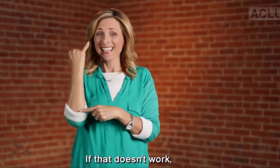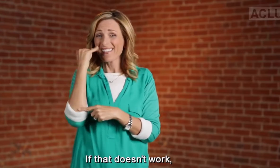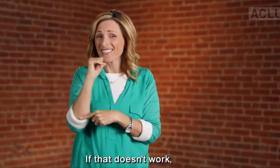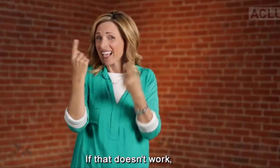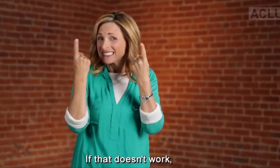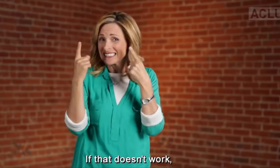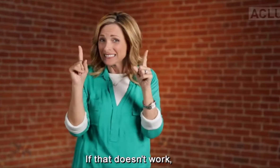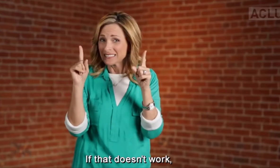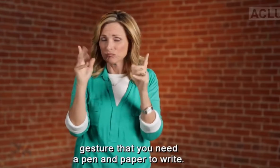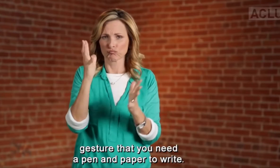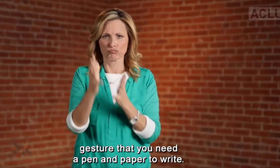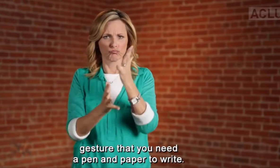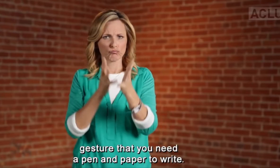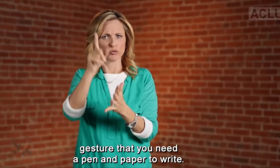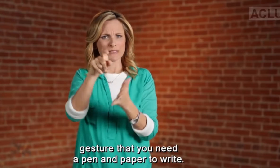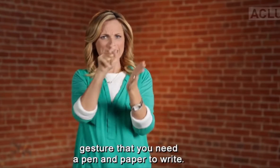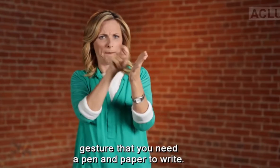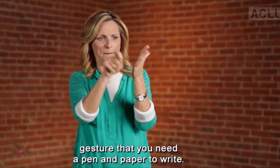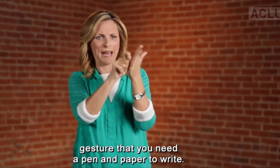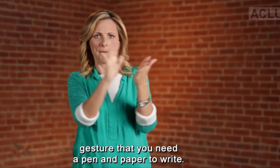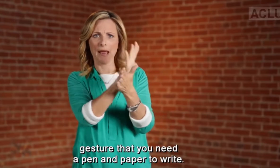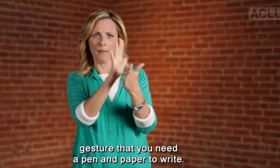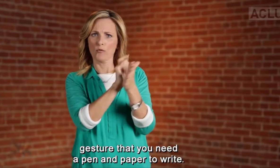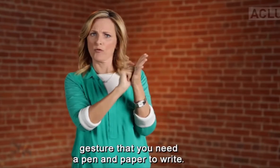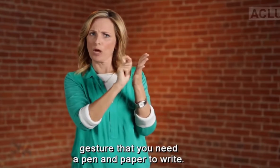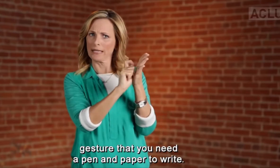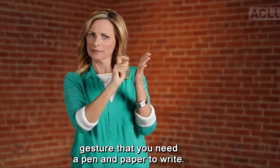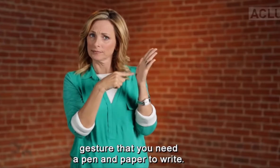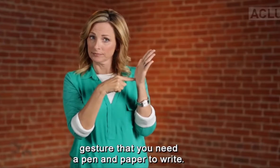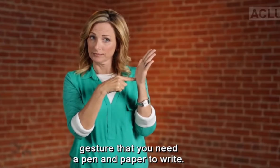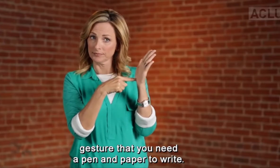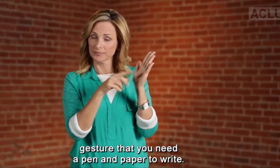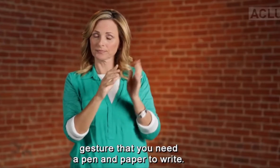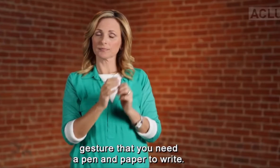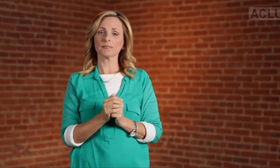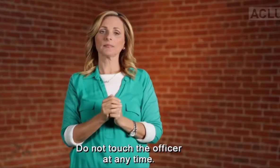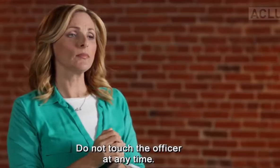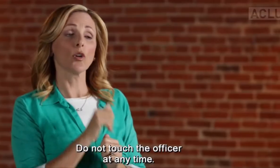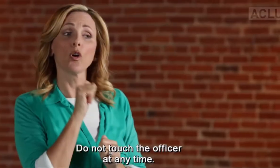it. If that doesn't work, gesture that you need a pen and paper to write.